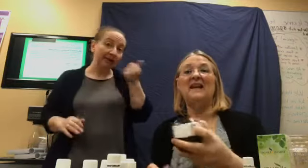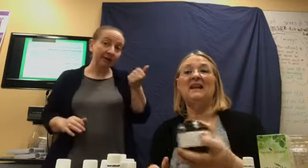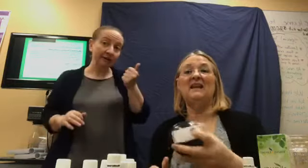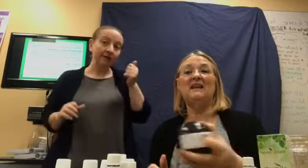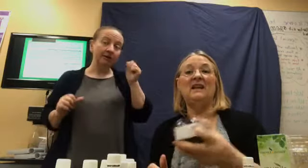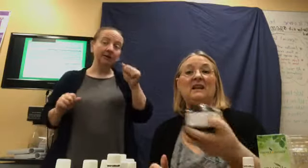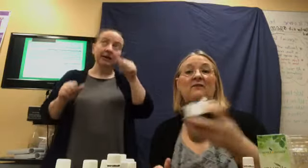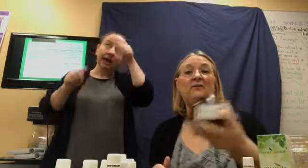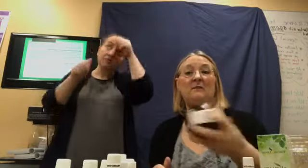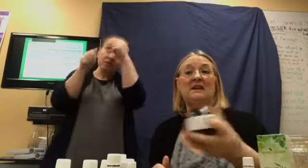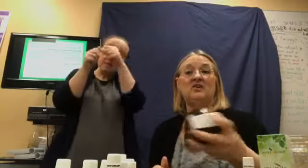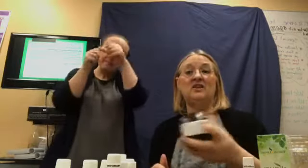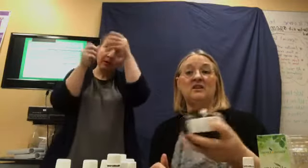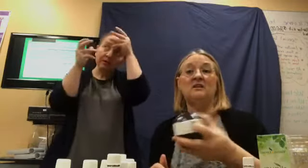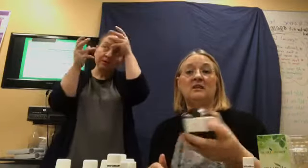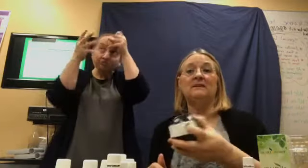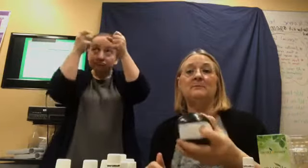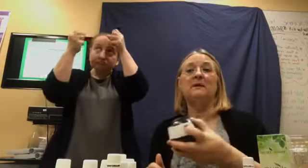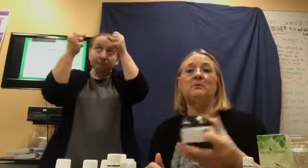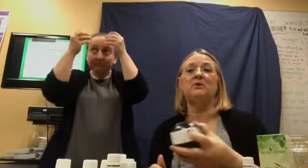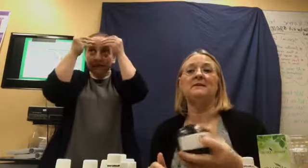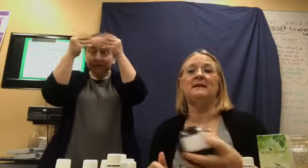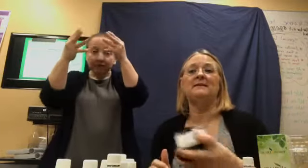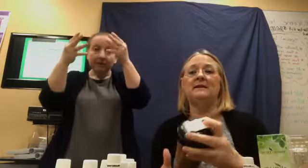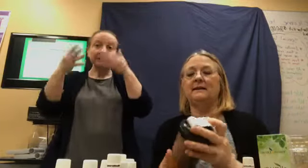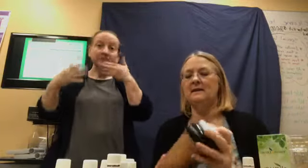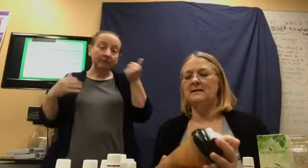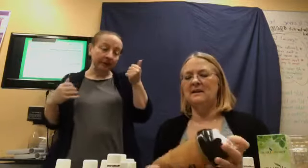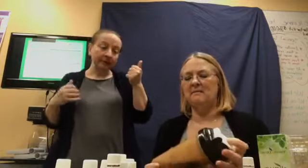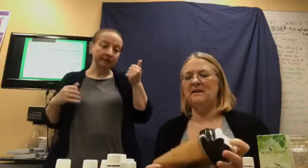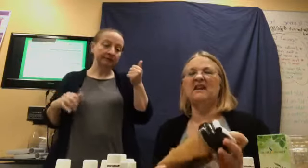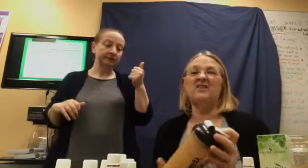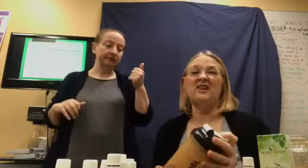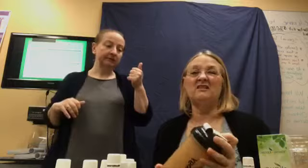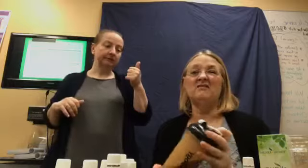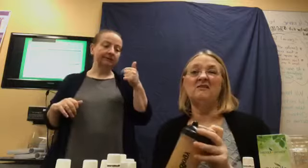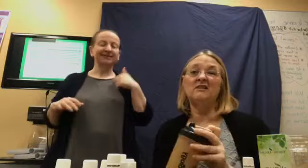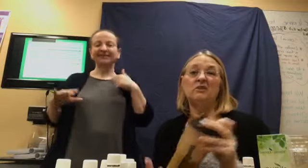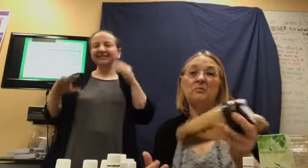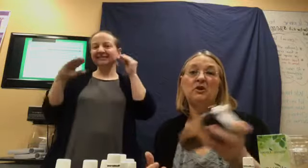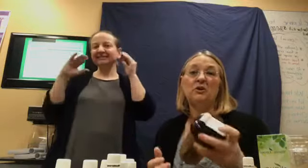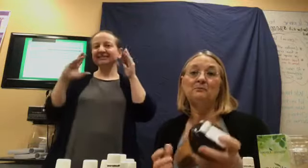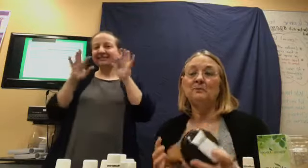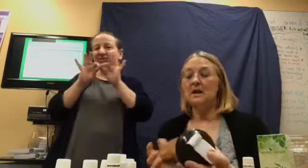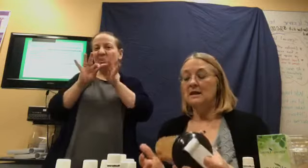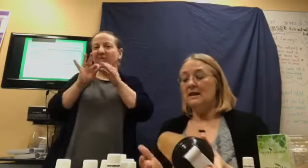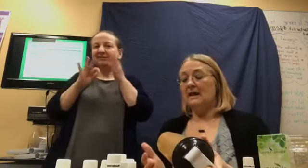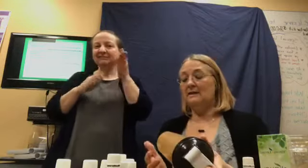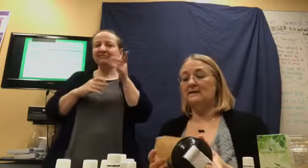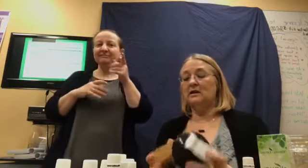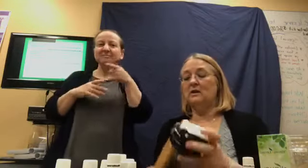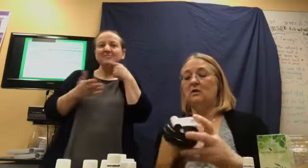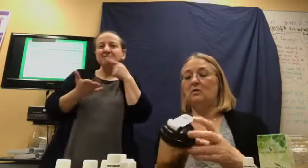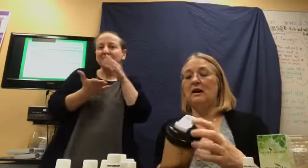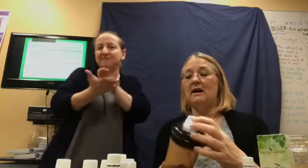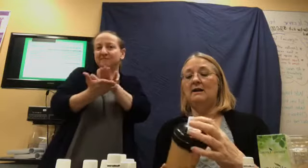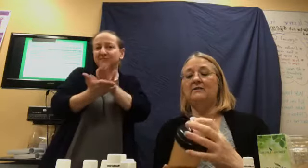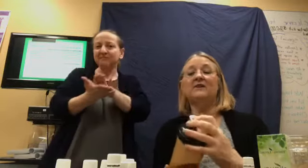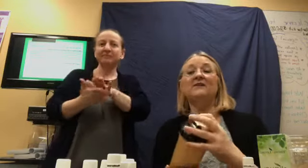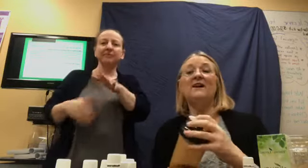information that's being presented. I'm an educational interpreter. And, so, I've just found